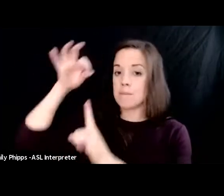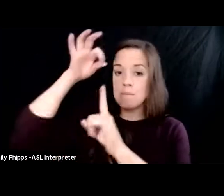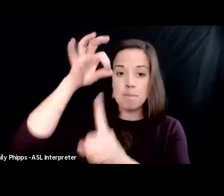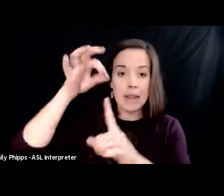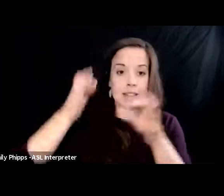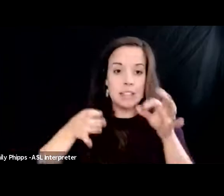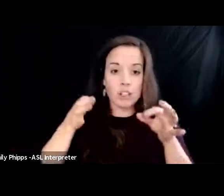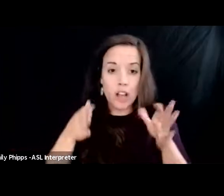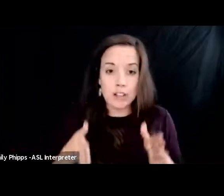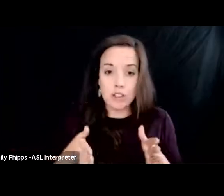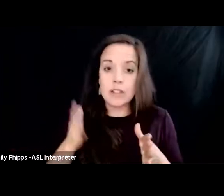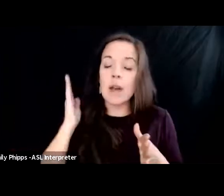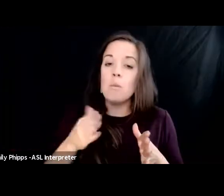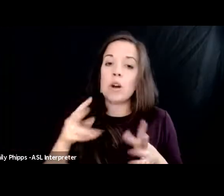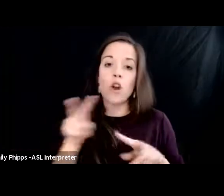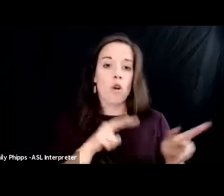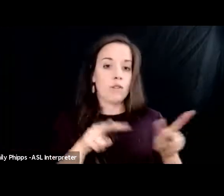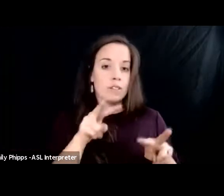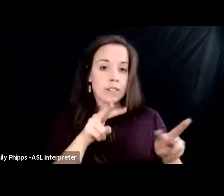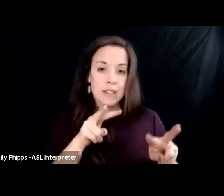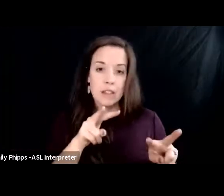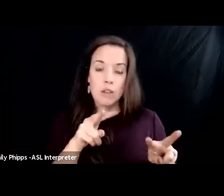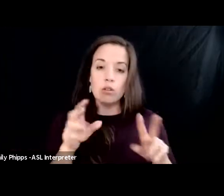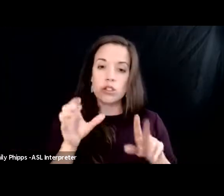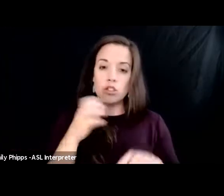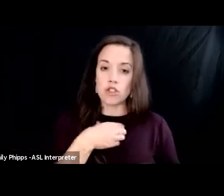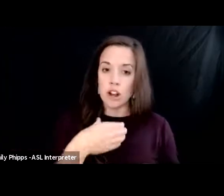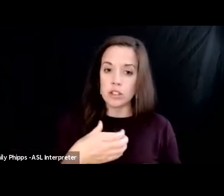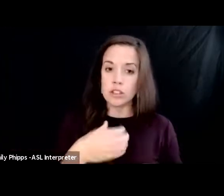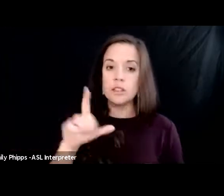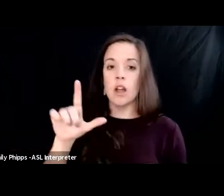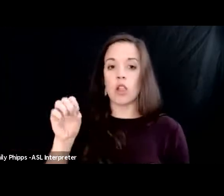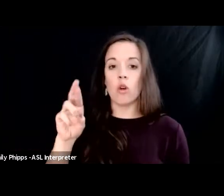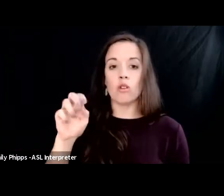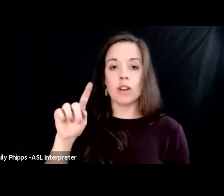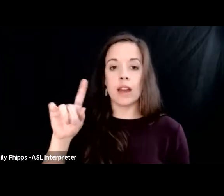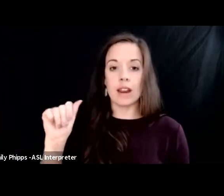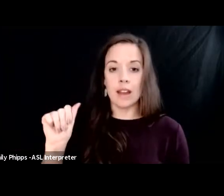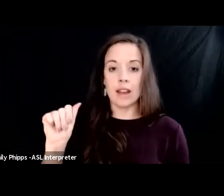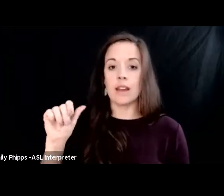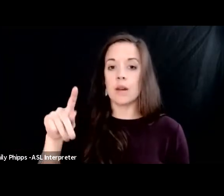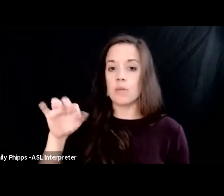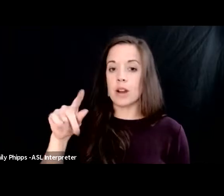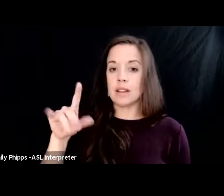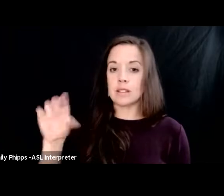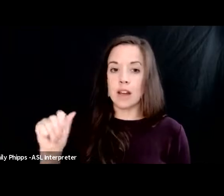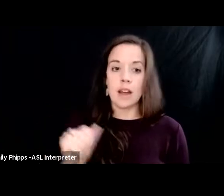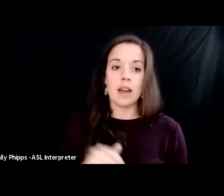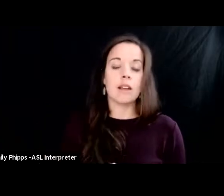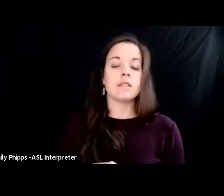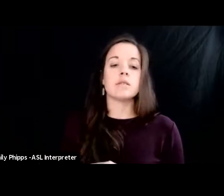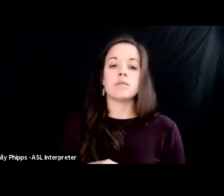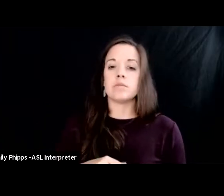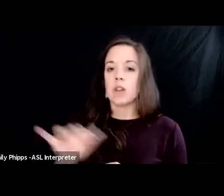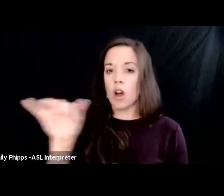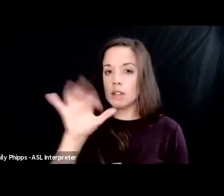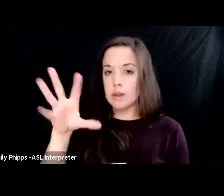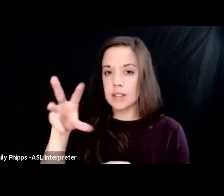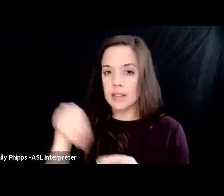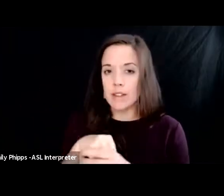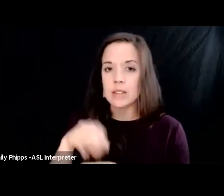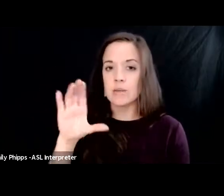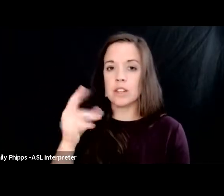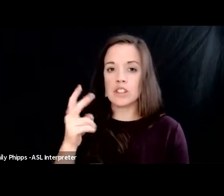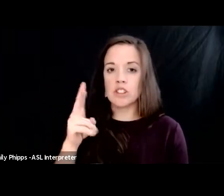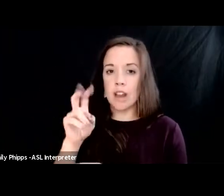oversee the criminal contempt charges loretta presca federalist society member also has investments in chevron